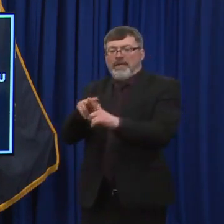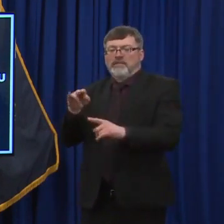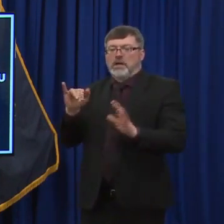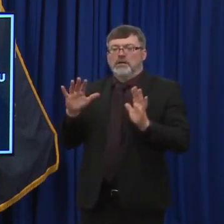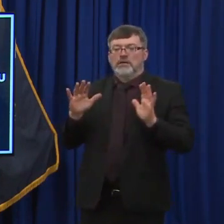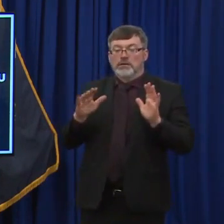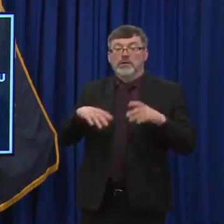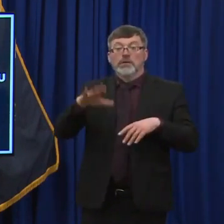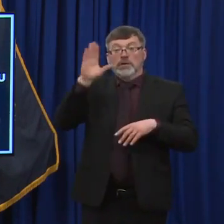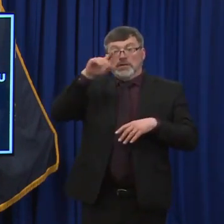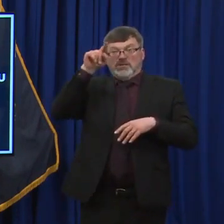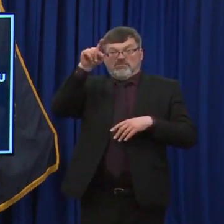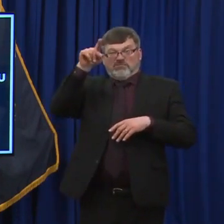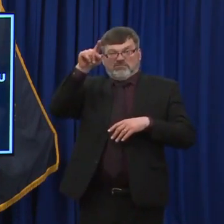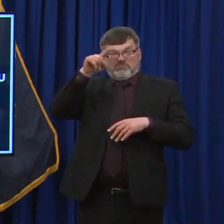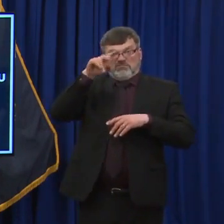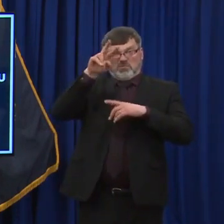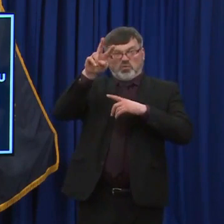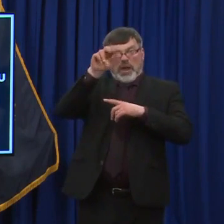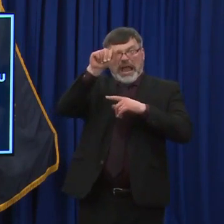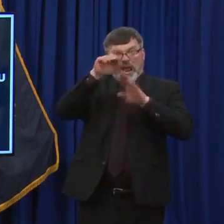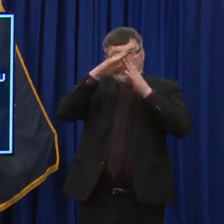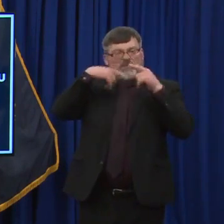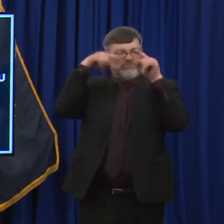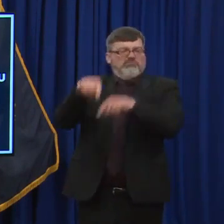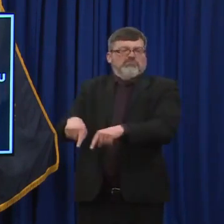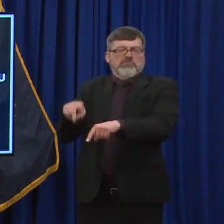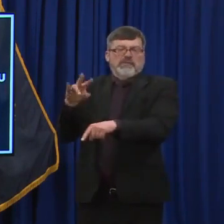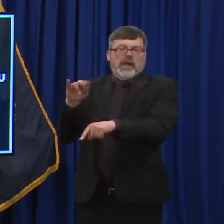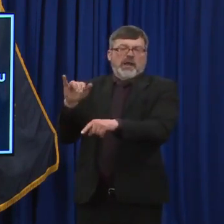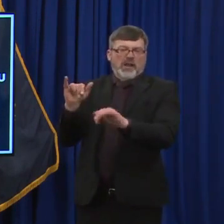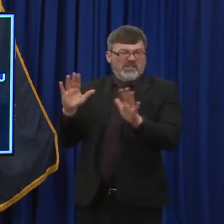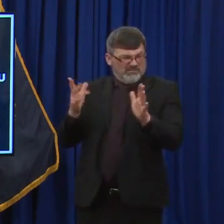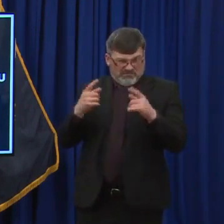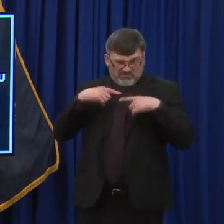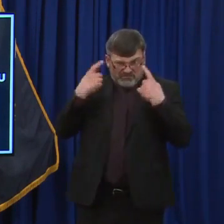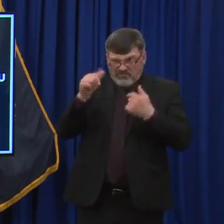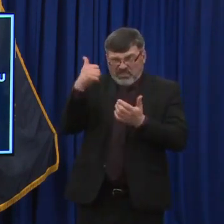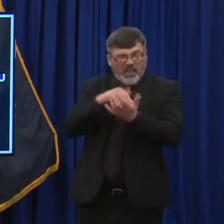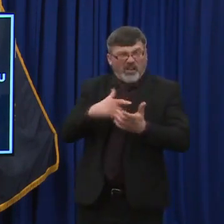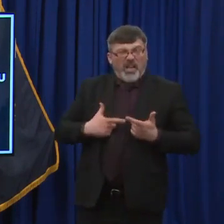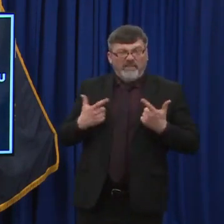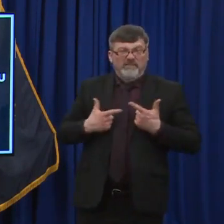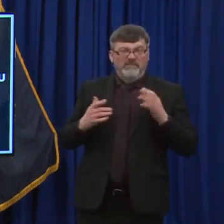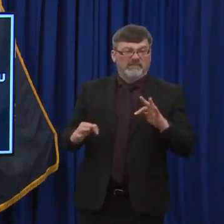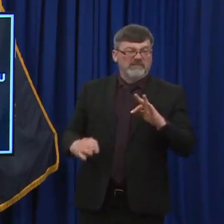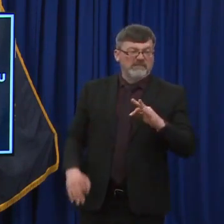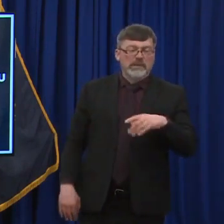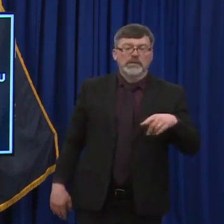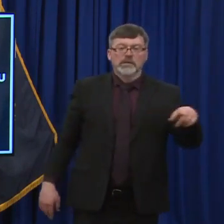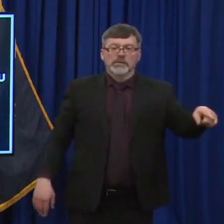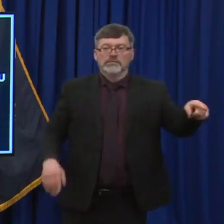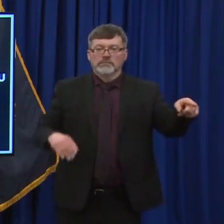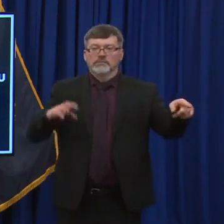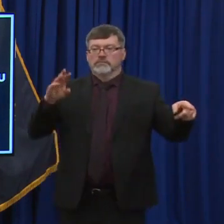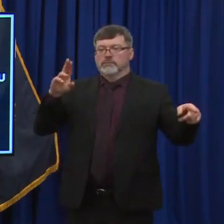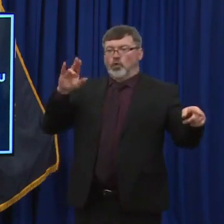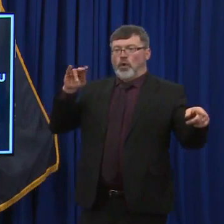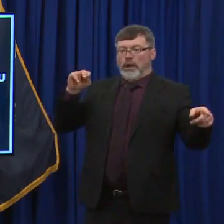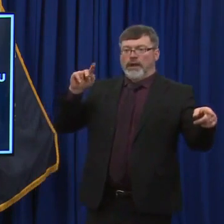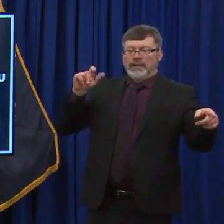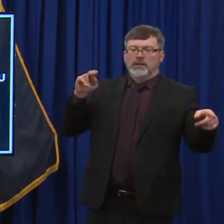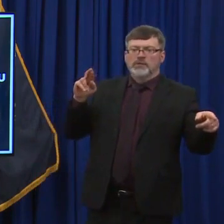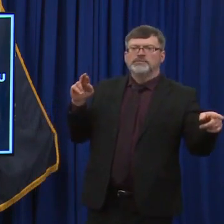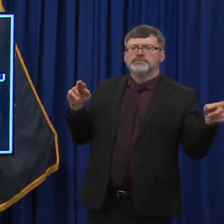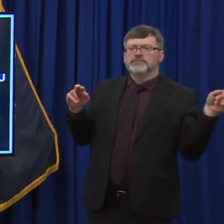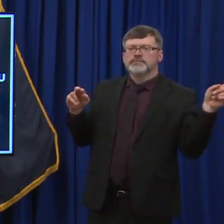-A, to open up the new state system, and so far it seems to be working fairly well. We've seen the states of Massachusetts and Rhode Island this week